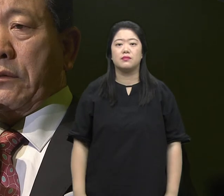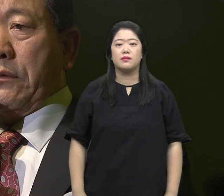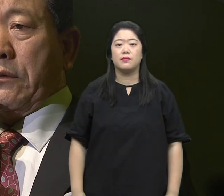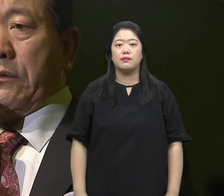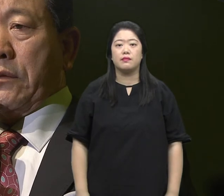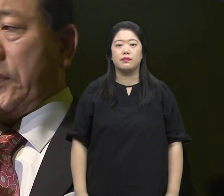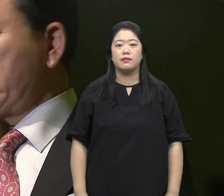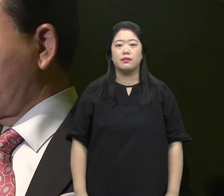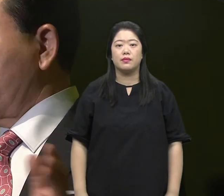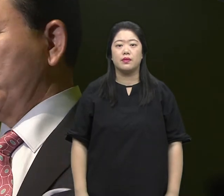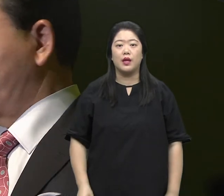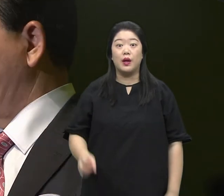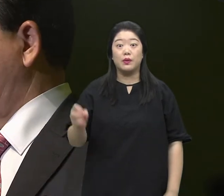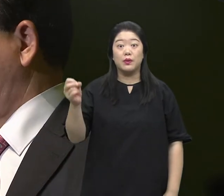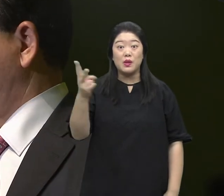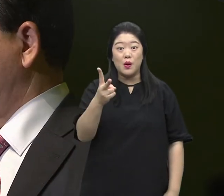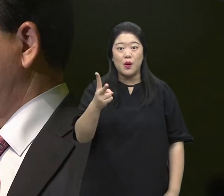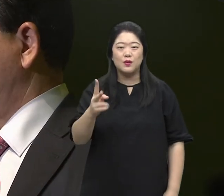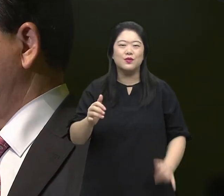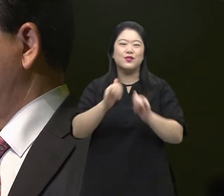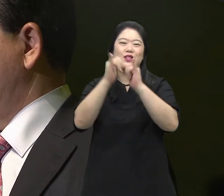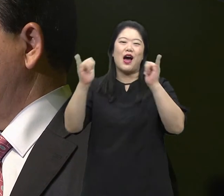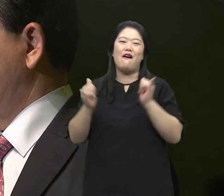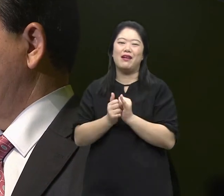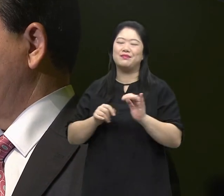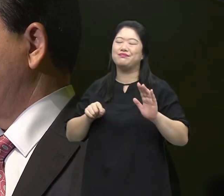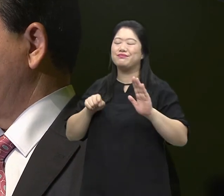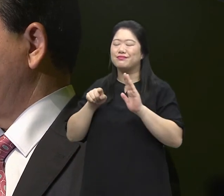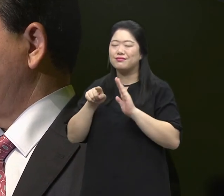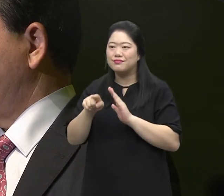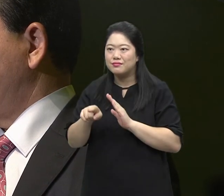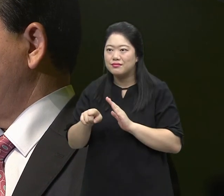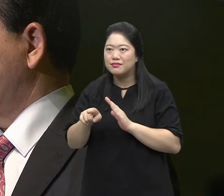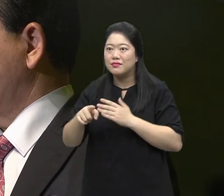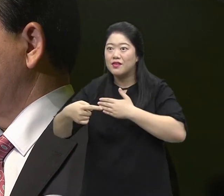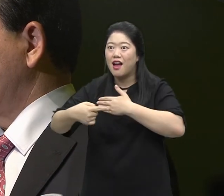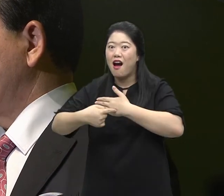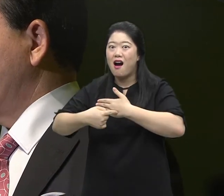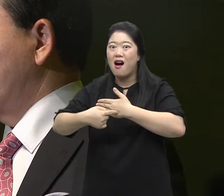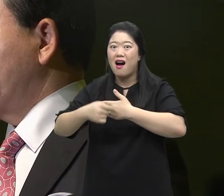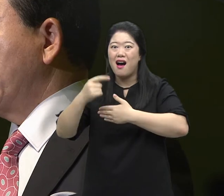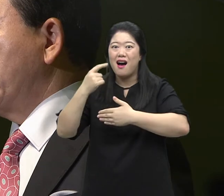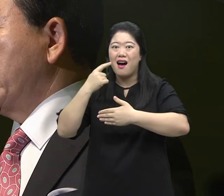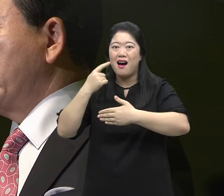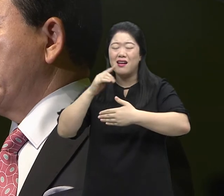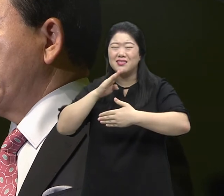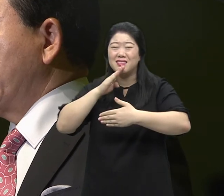And you go out into the world and all the fakes are running around as if they're the real thing.